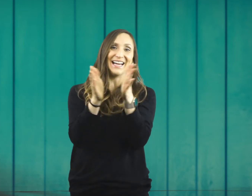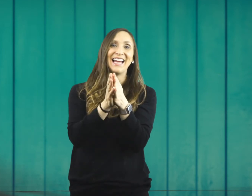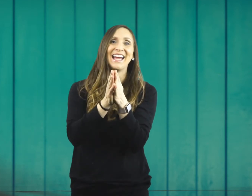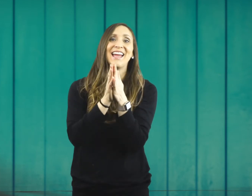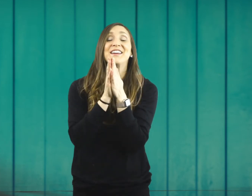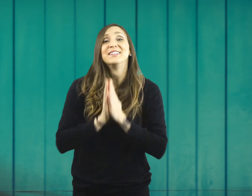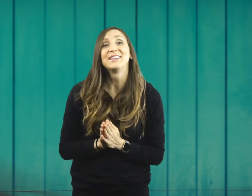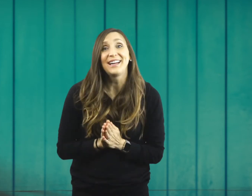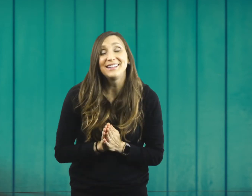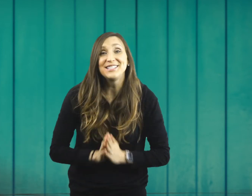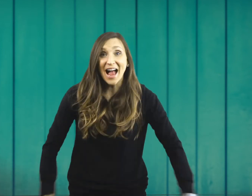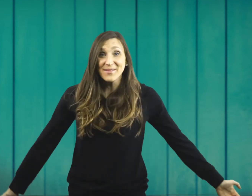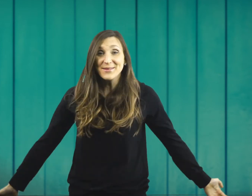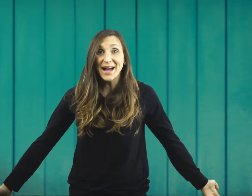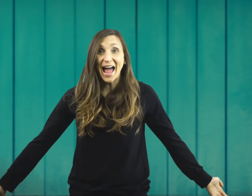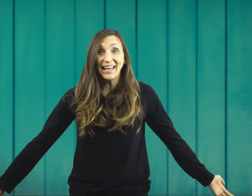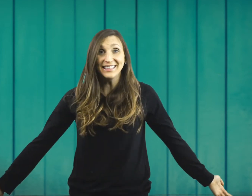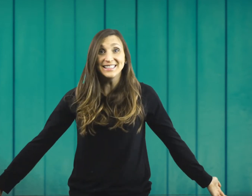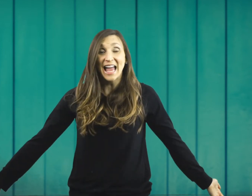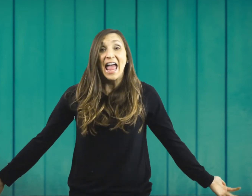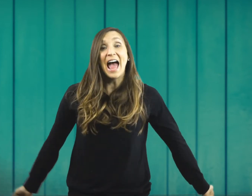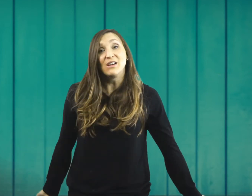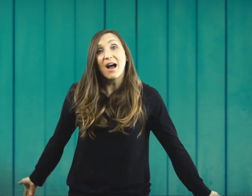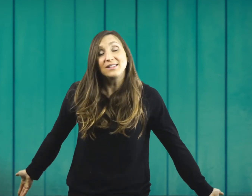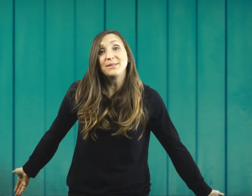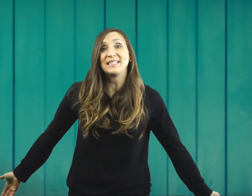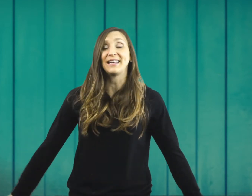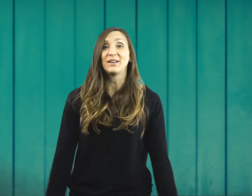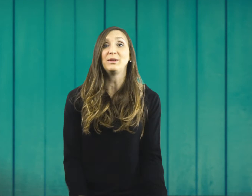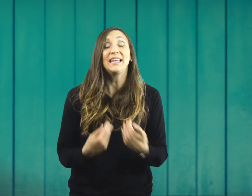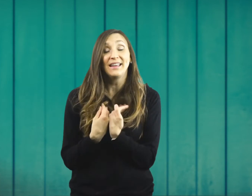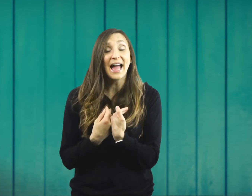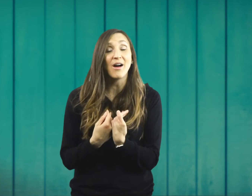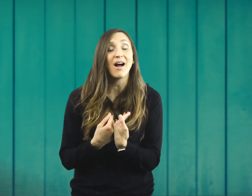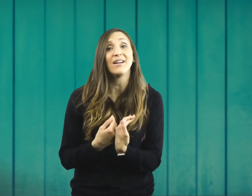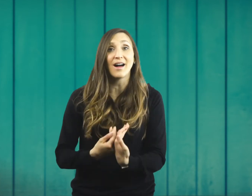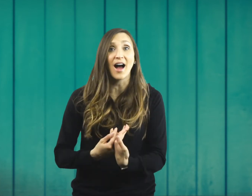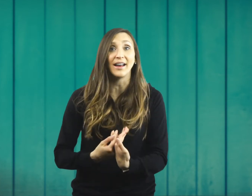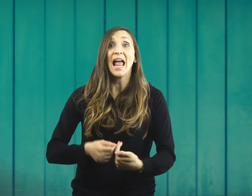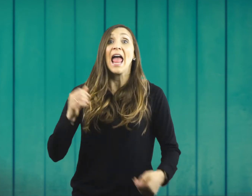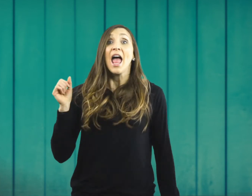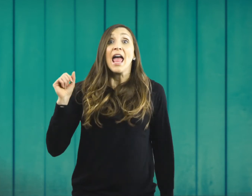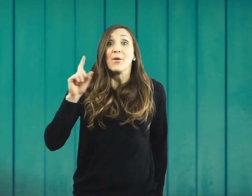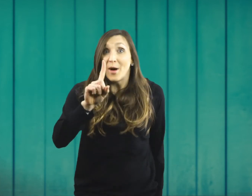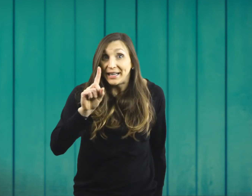Woohoo! Good job, you guys. How awesome is it that we can count on God? One,